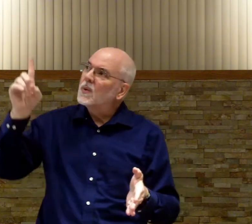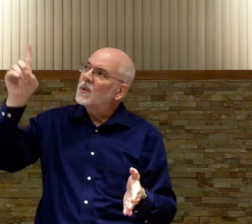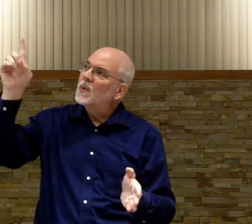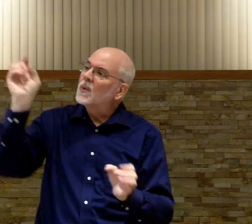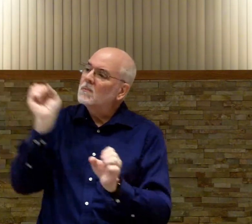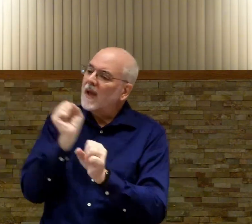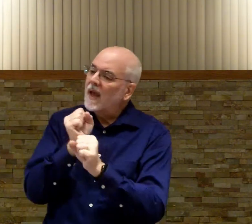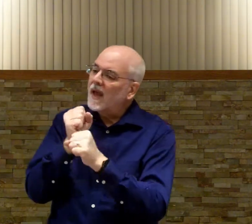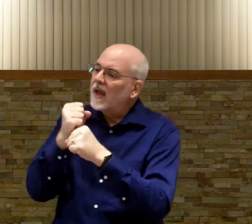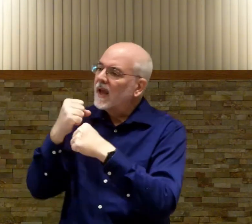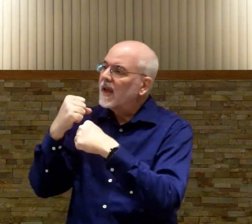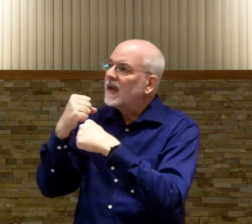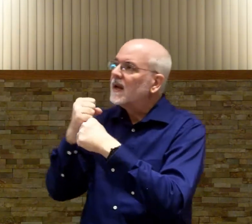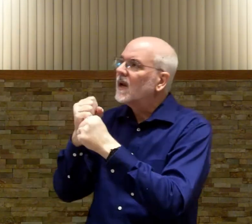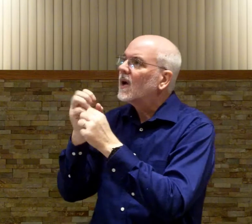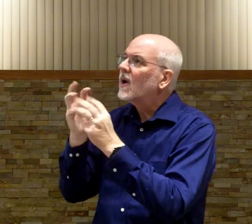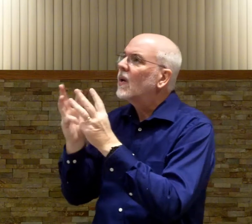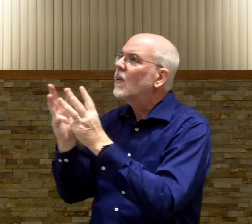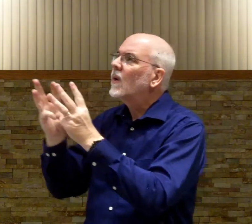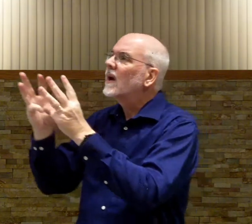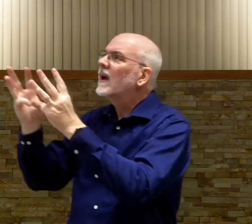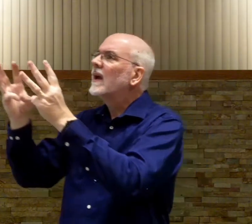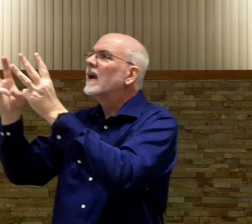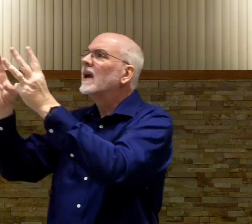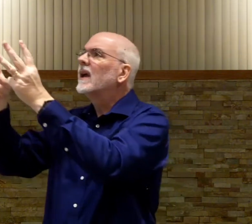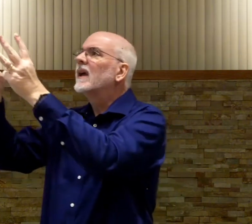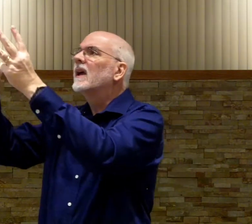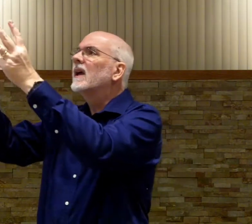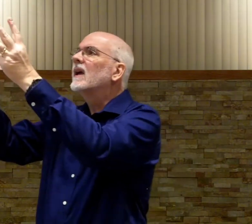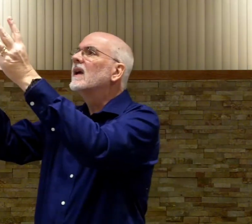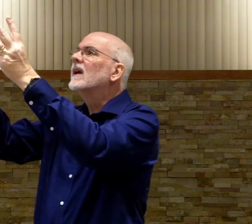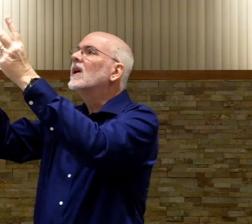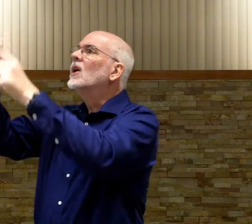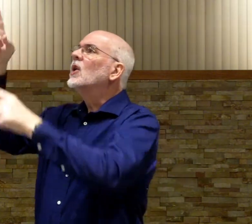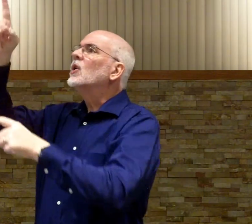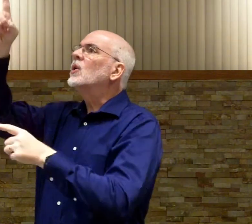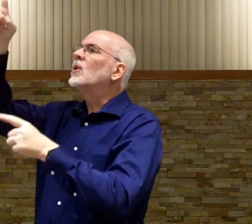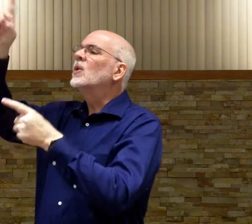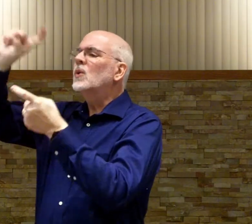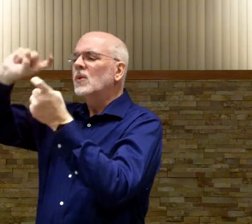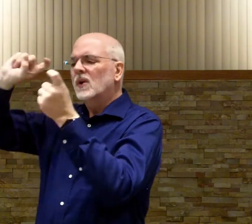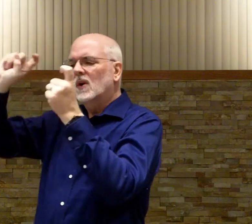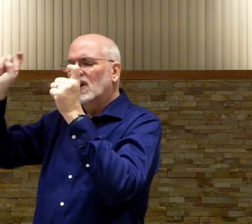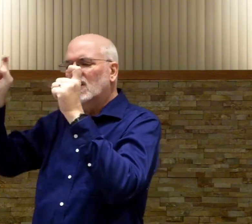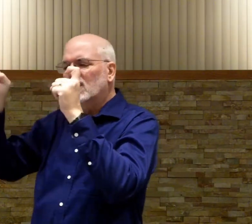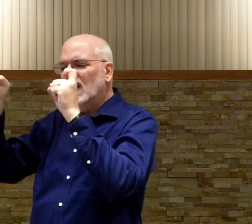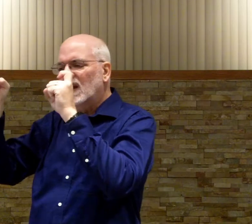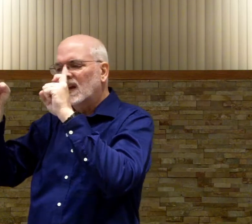made a way you turn the